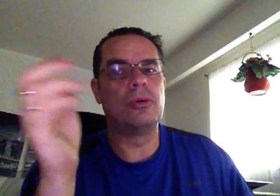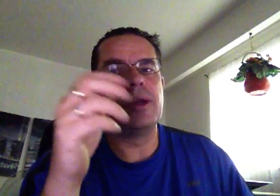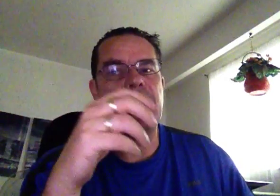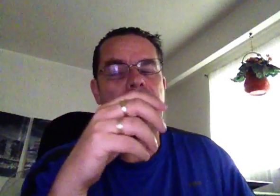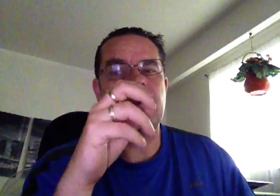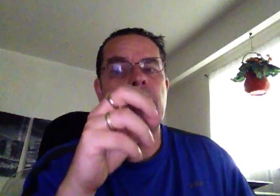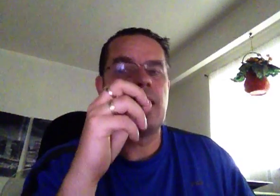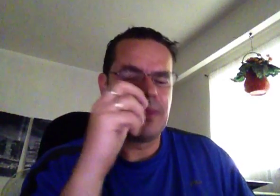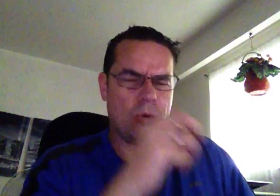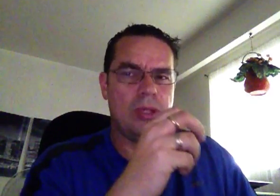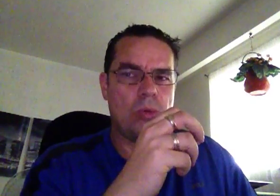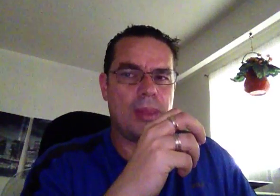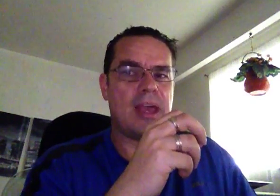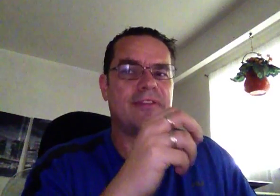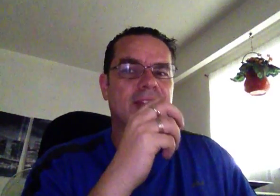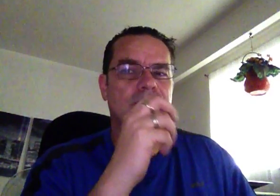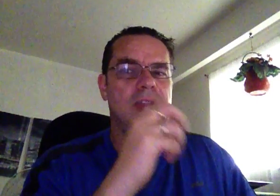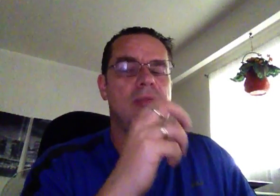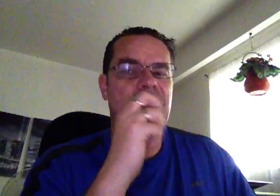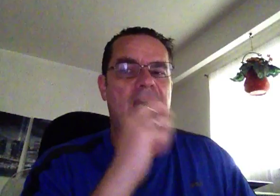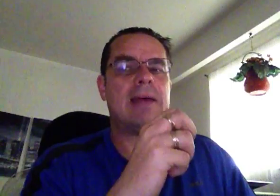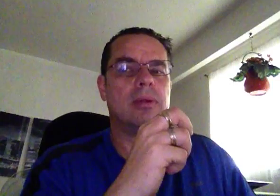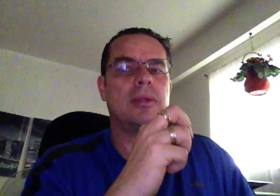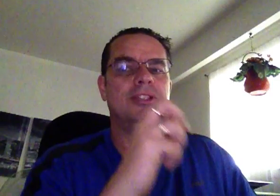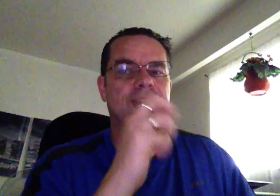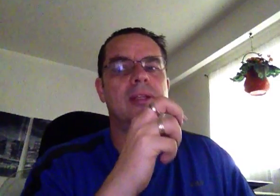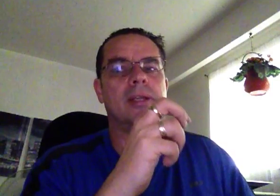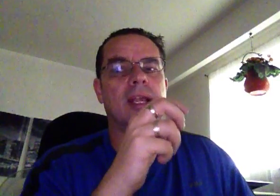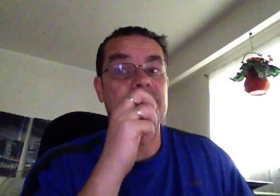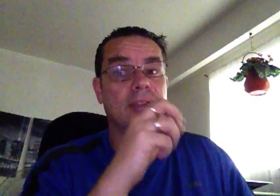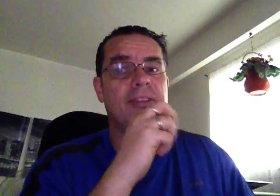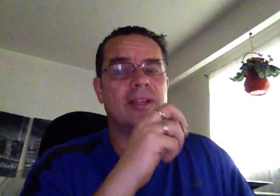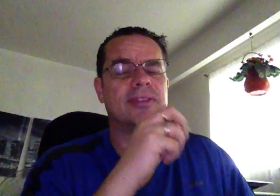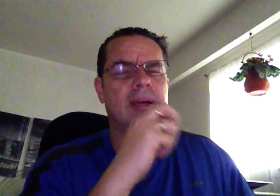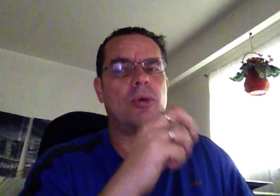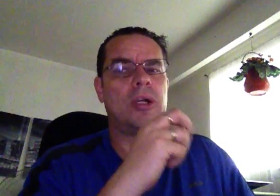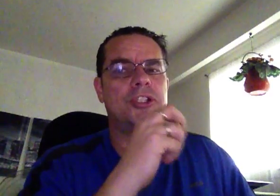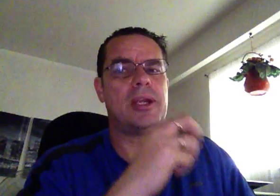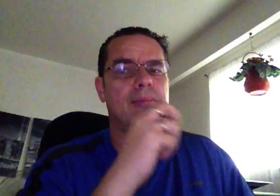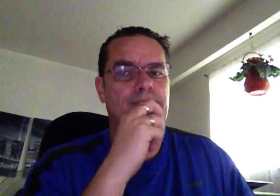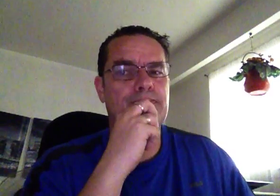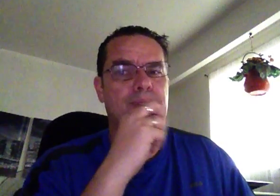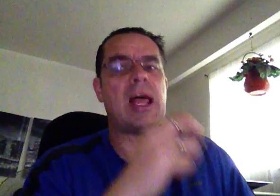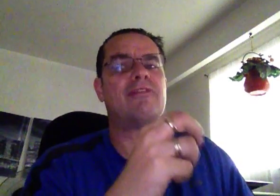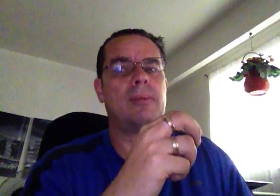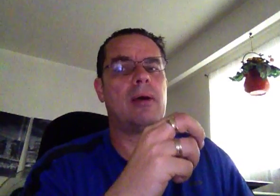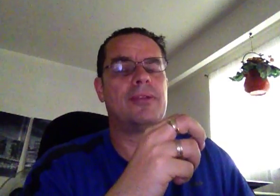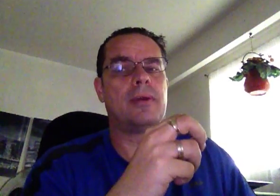away that. The only one left that's really viable is TradeLink, and I still think it's the number one trading platform out there.